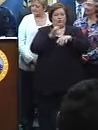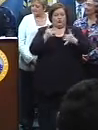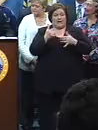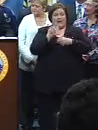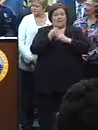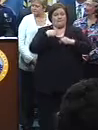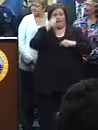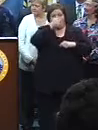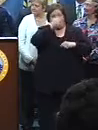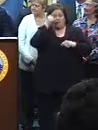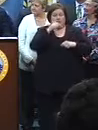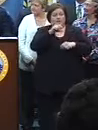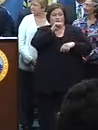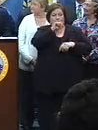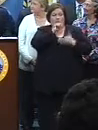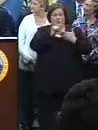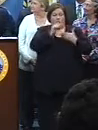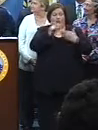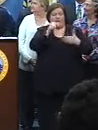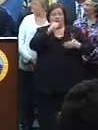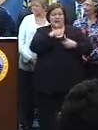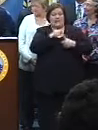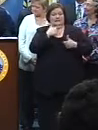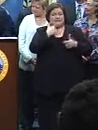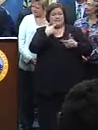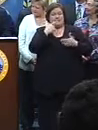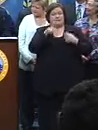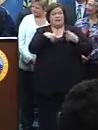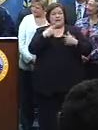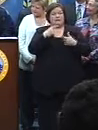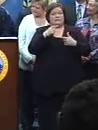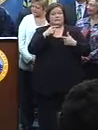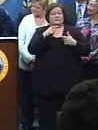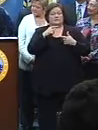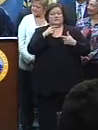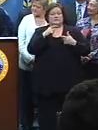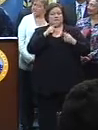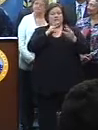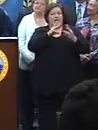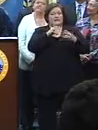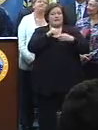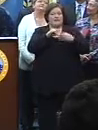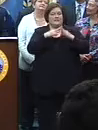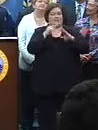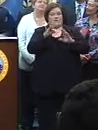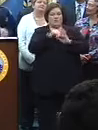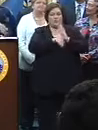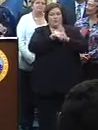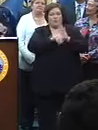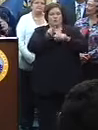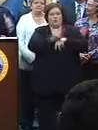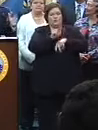and got ashes, the Archbishop wrote a letter that actually talked about violence in the city of New Orleans and used in the next 40 days,